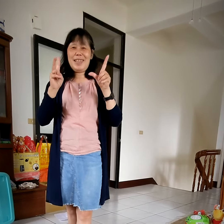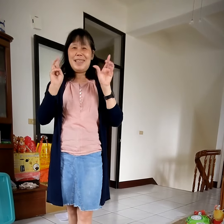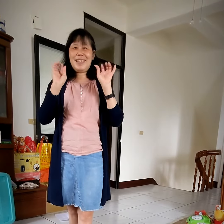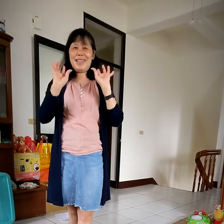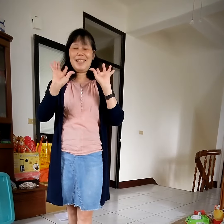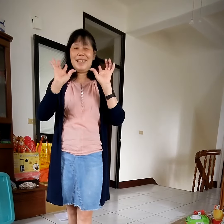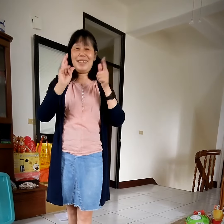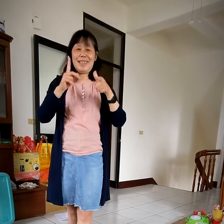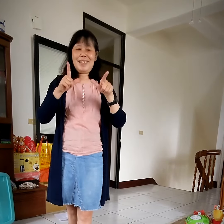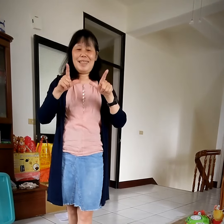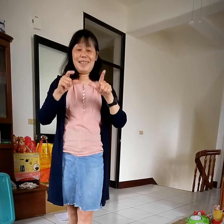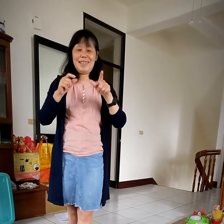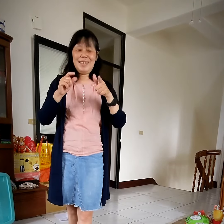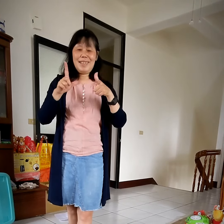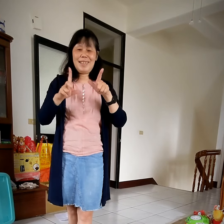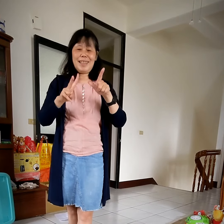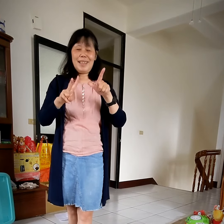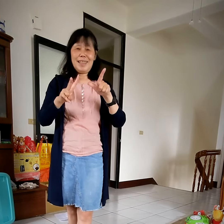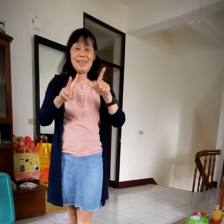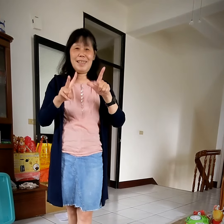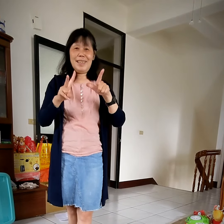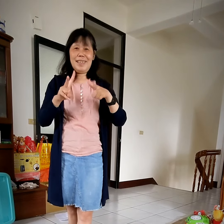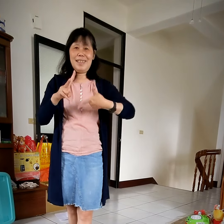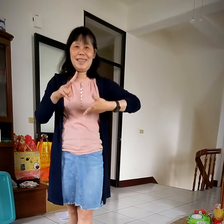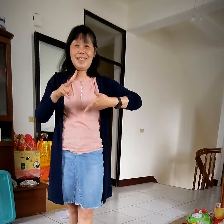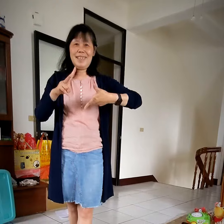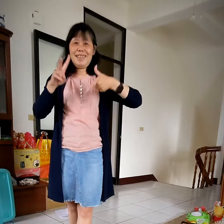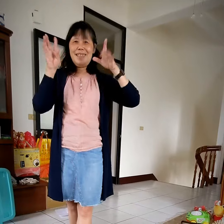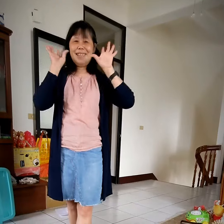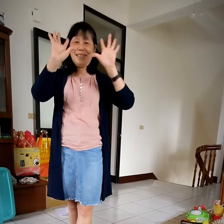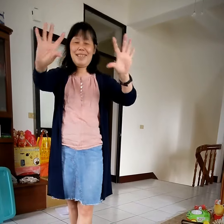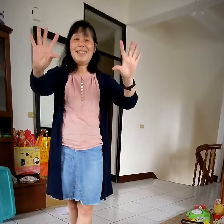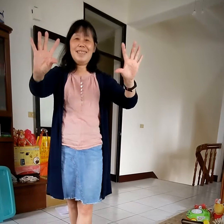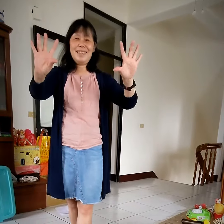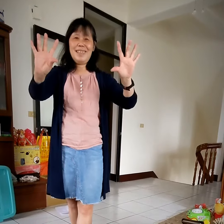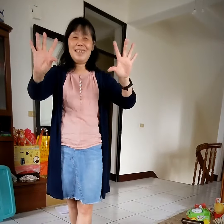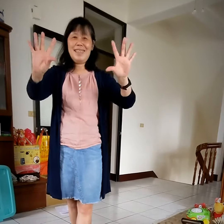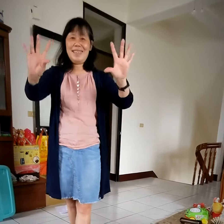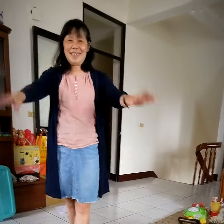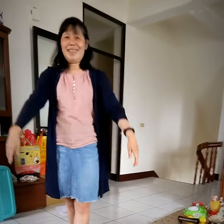Every day and night, I love you Oh my God